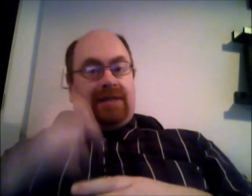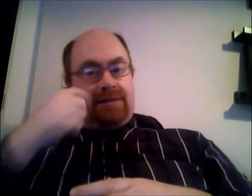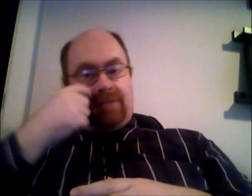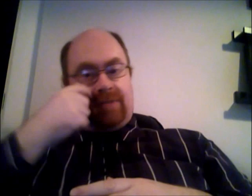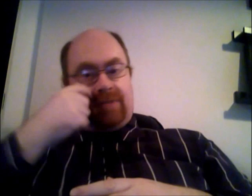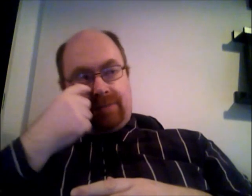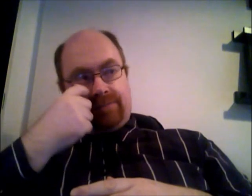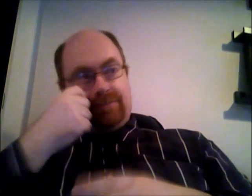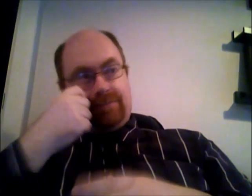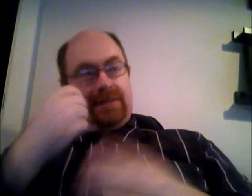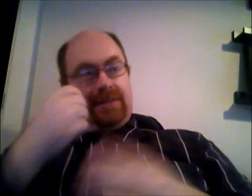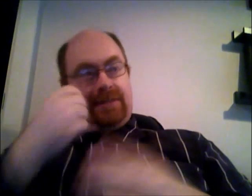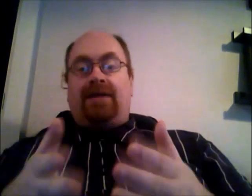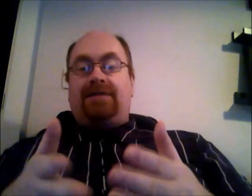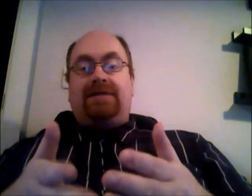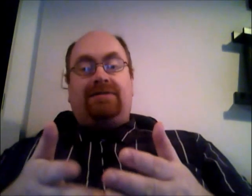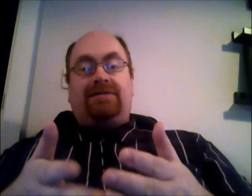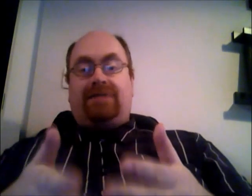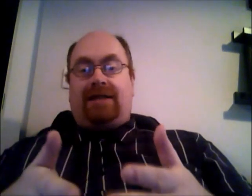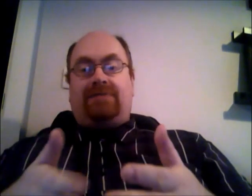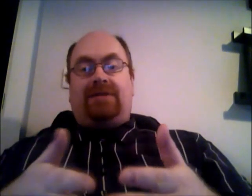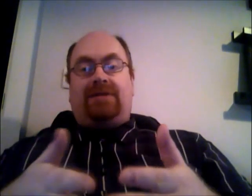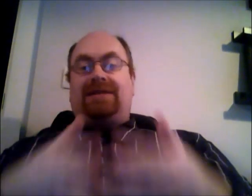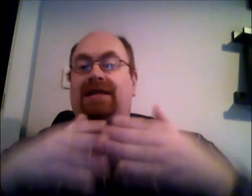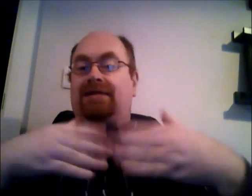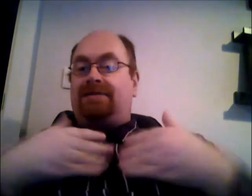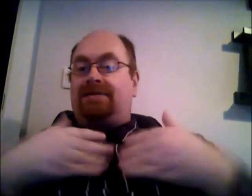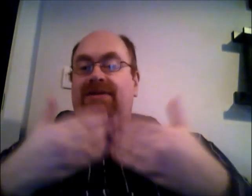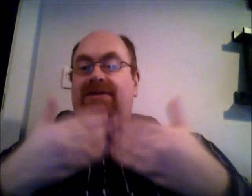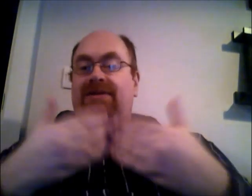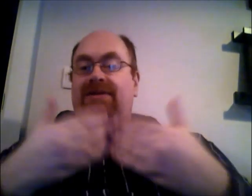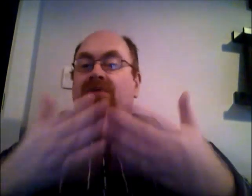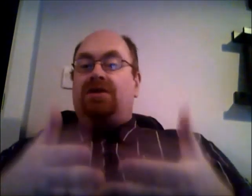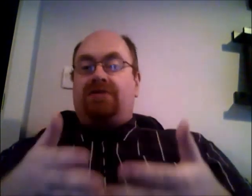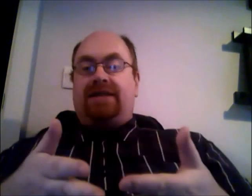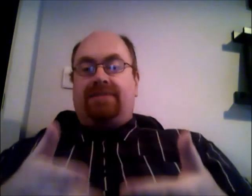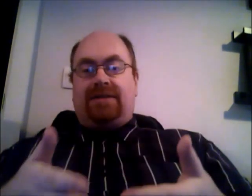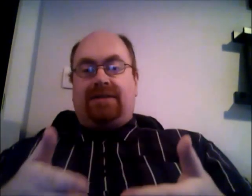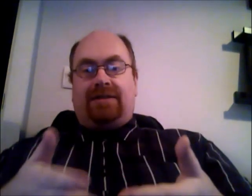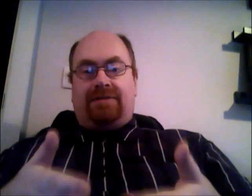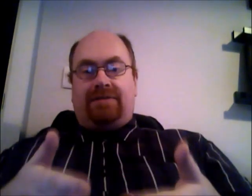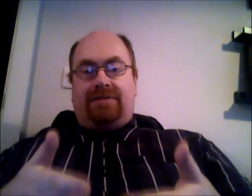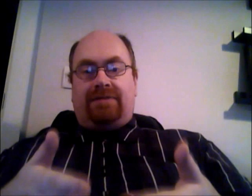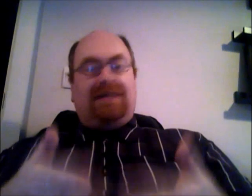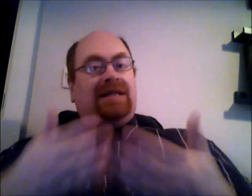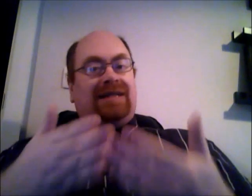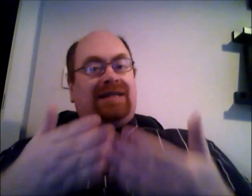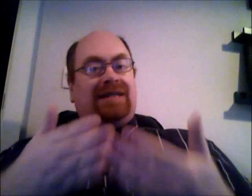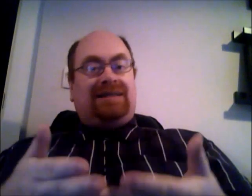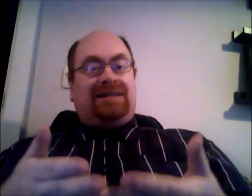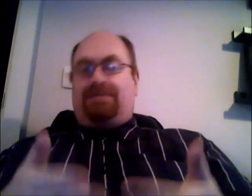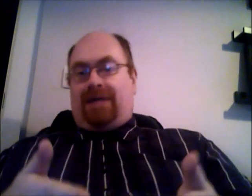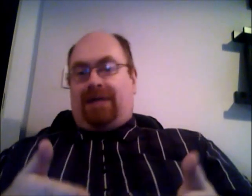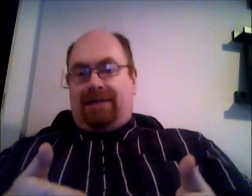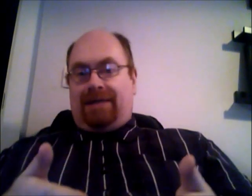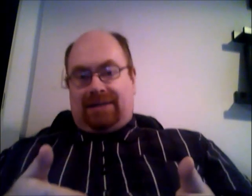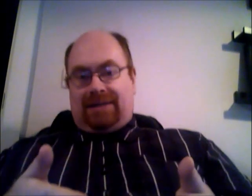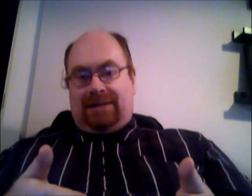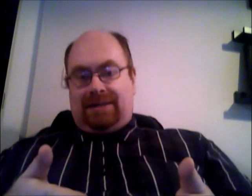West and what part of the reason for that was there's been no water dredging down the rivers it's not just the pipes that need to be